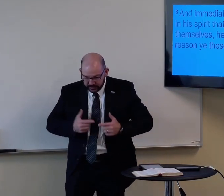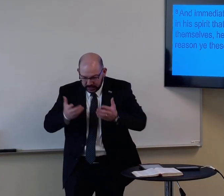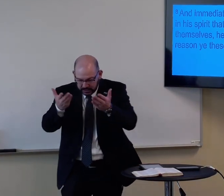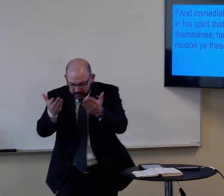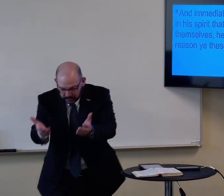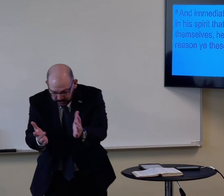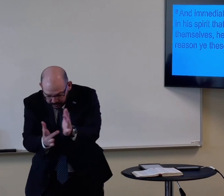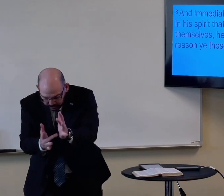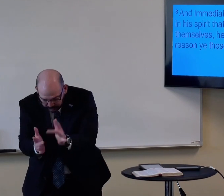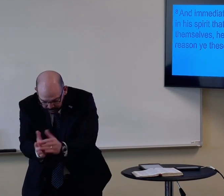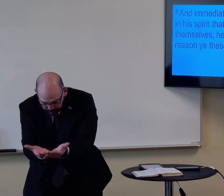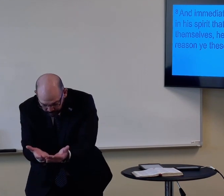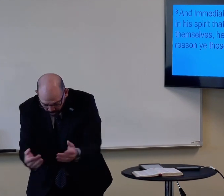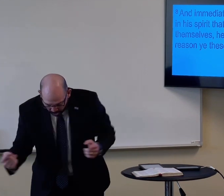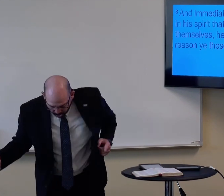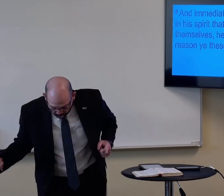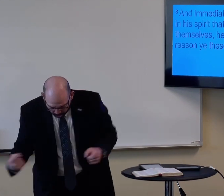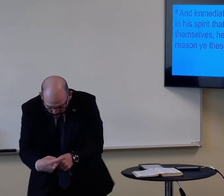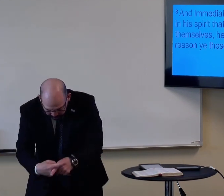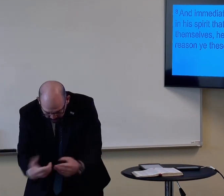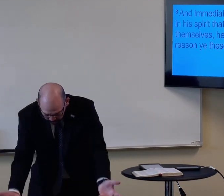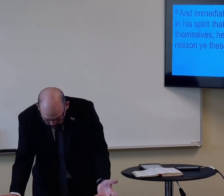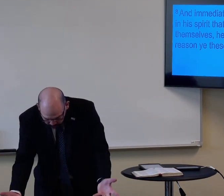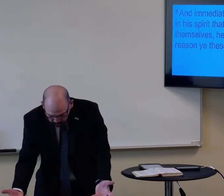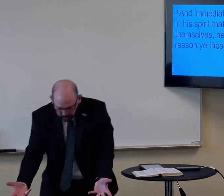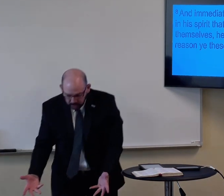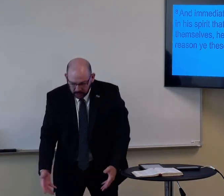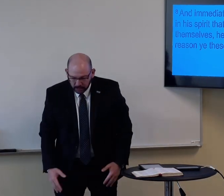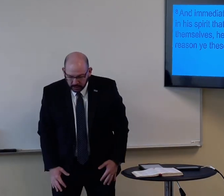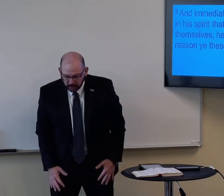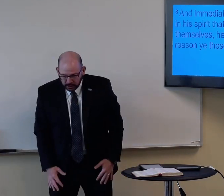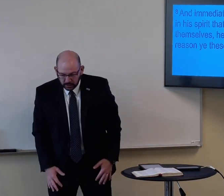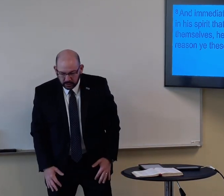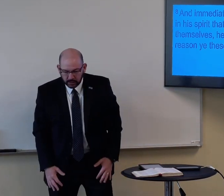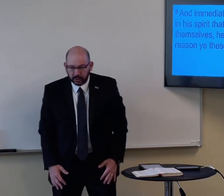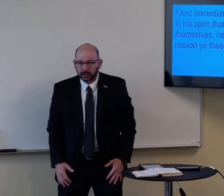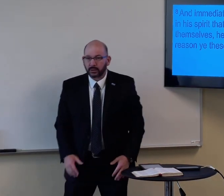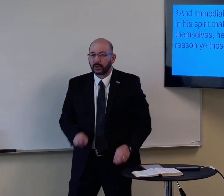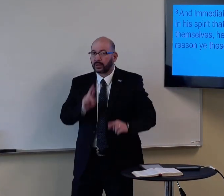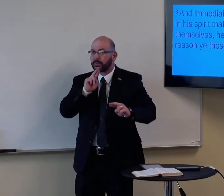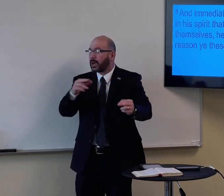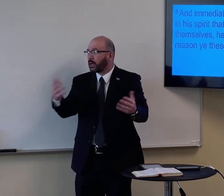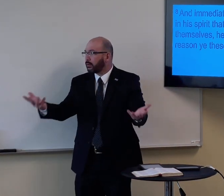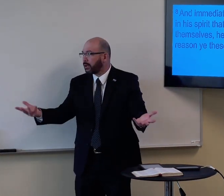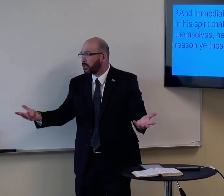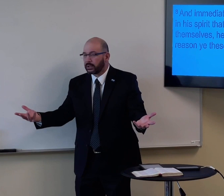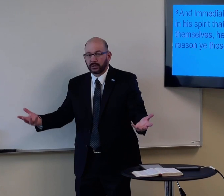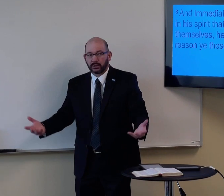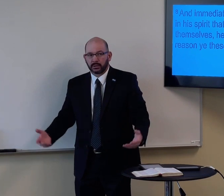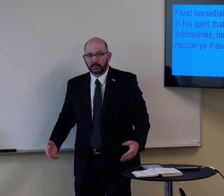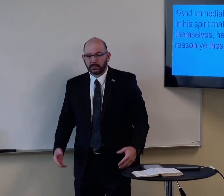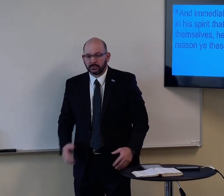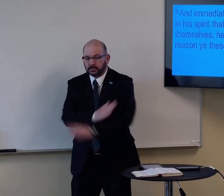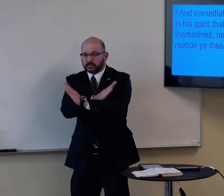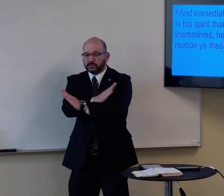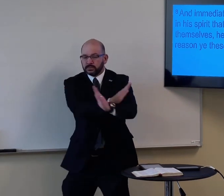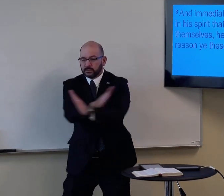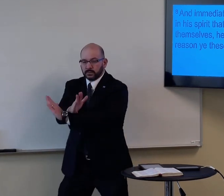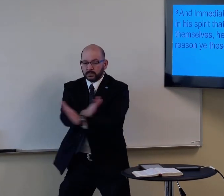something in our lives. The Bible, you know, something that we're doing in our lives, and the Bible, they're in conflict. So what's the right